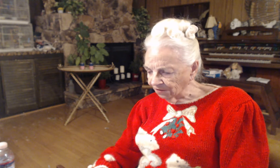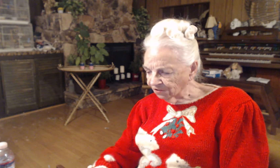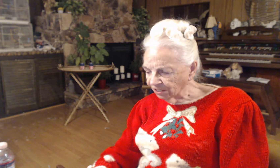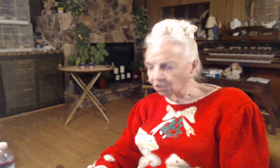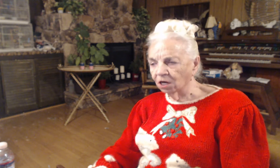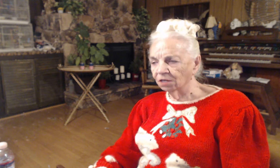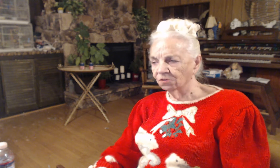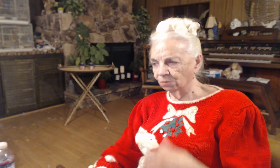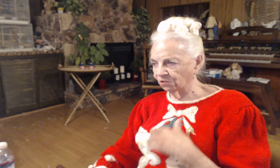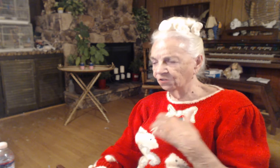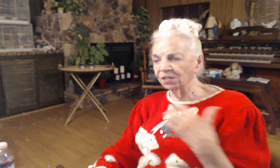synagogues. What's a synagogue?